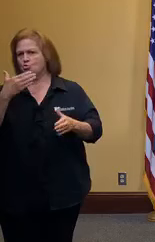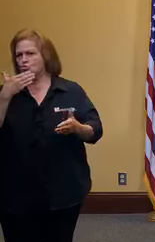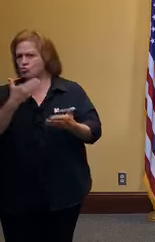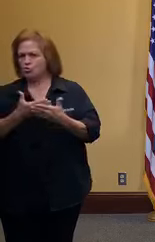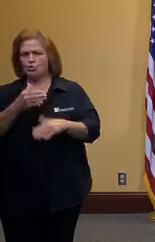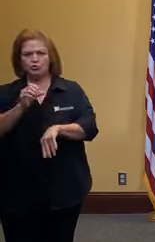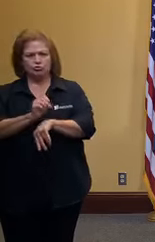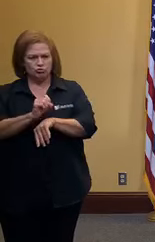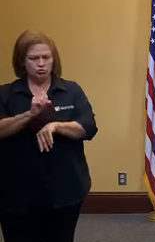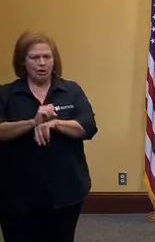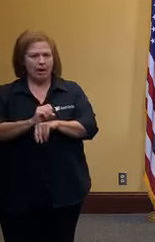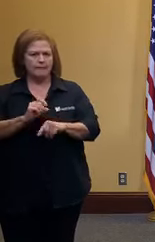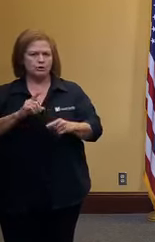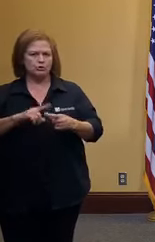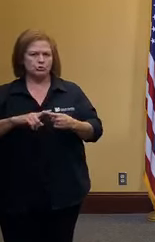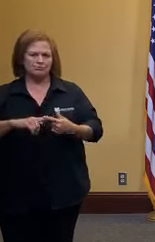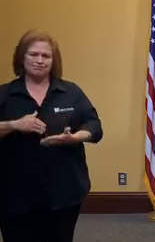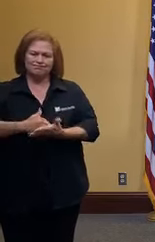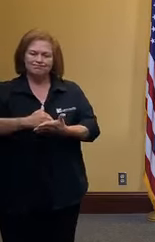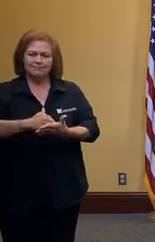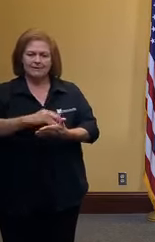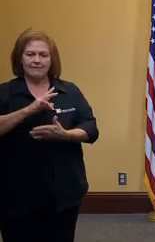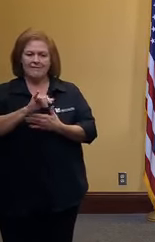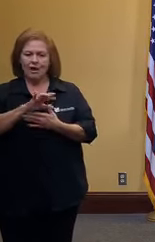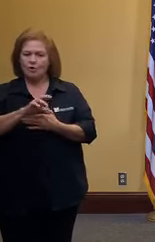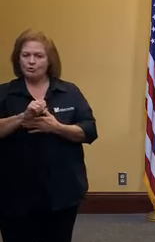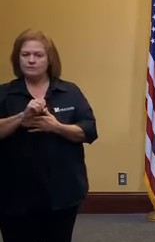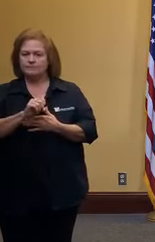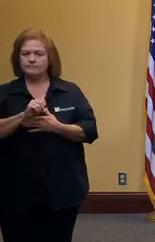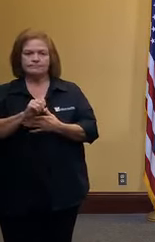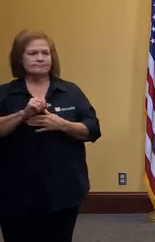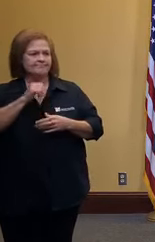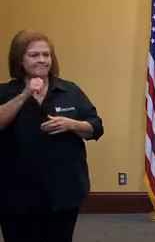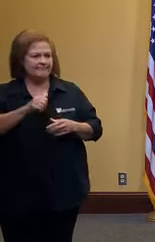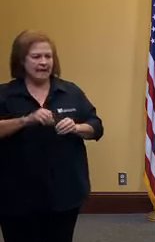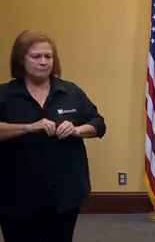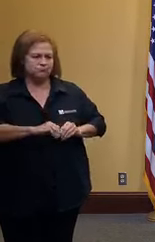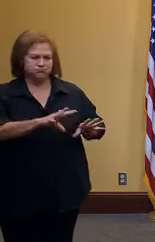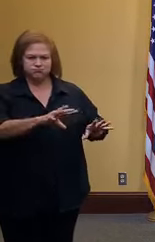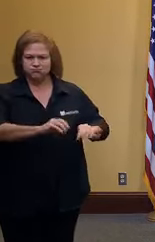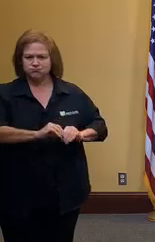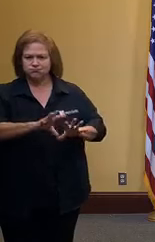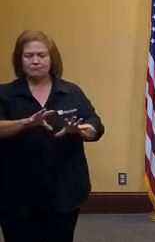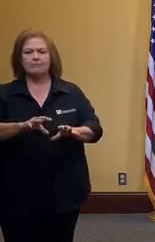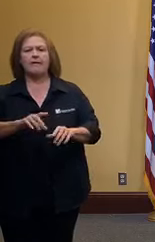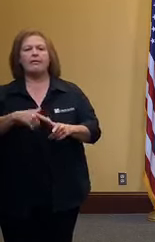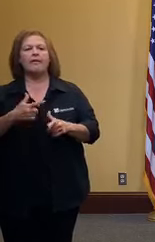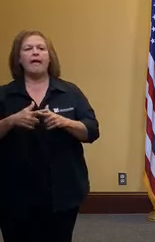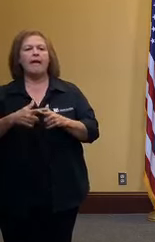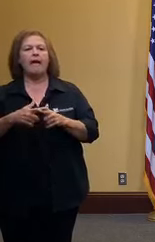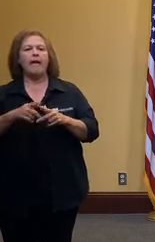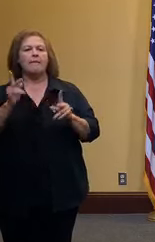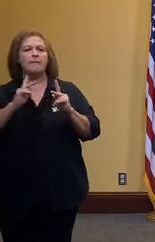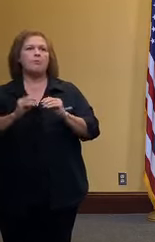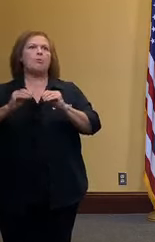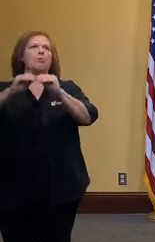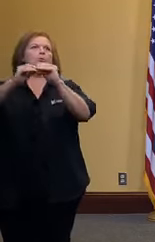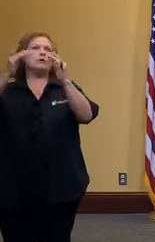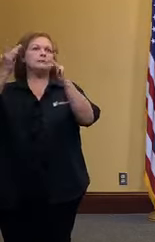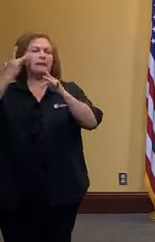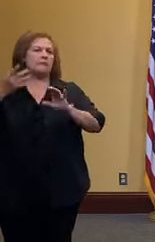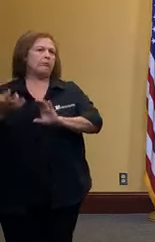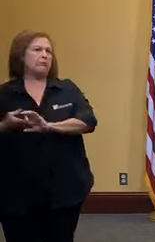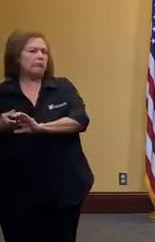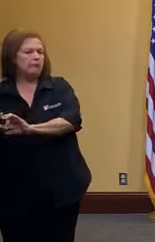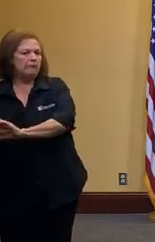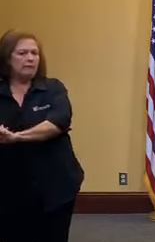job of suppressing the virus and it is not running rampant and we are not overwhelming our health care system we're region one right